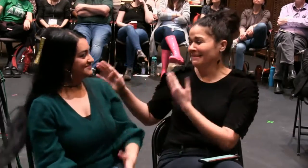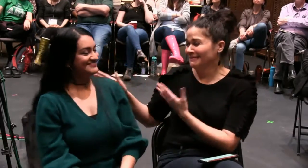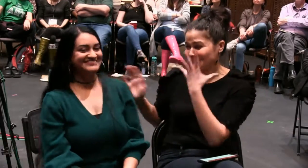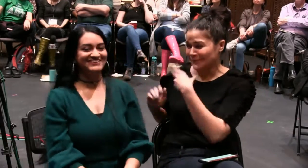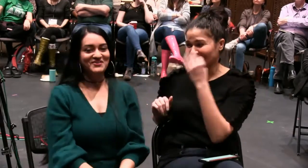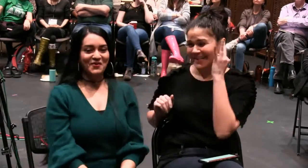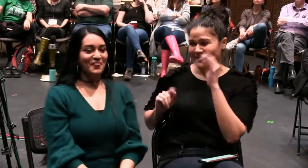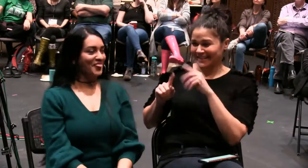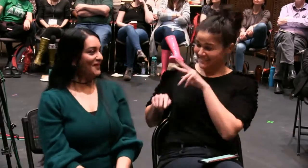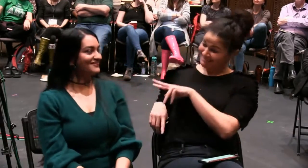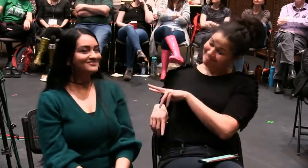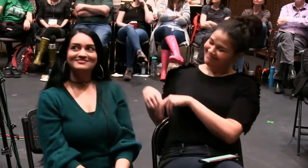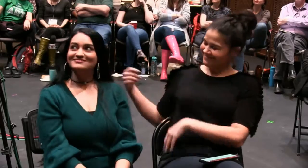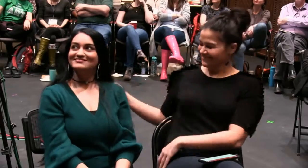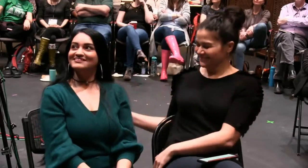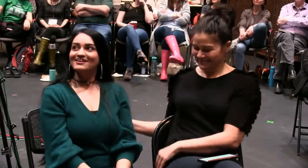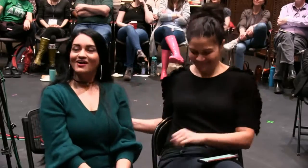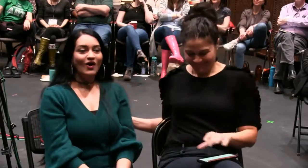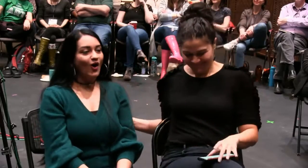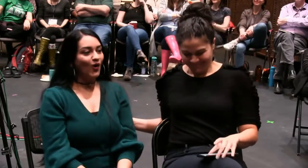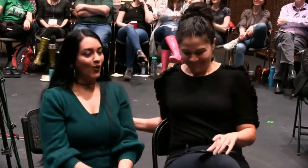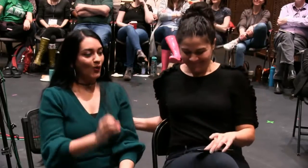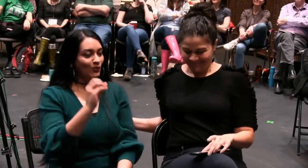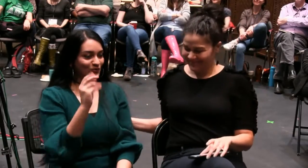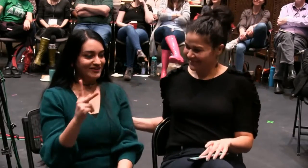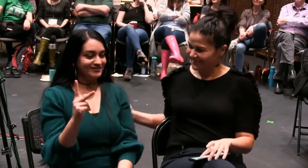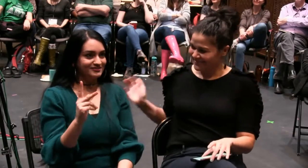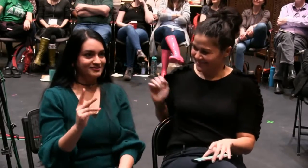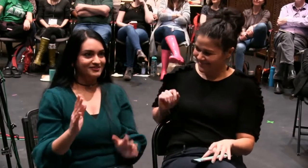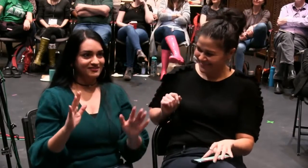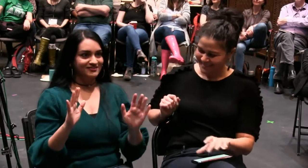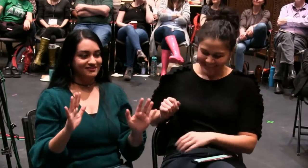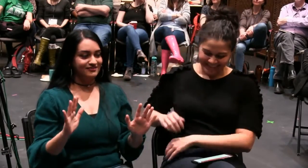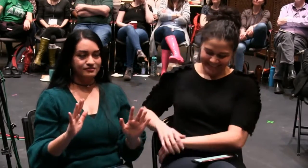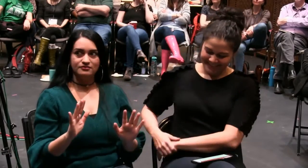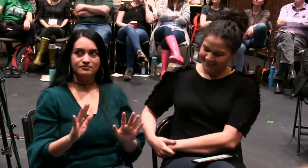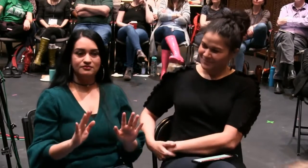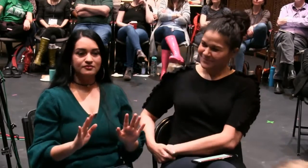Can you lean back just so that I can see you? Thank you. You're lovely hair though. Don't want to miss anything.